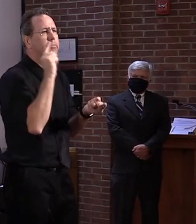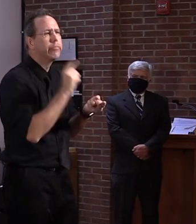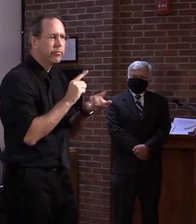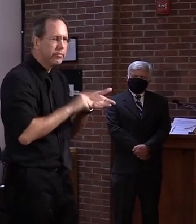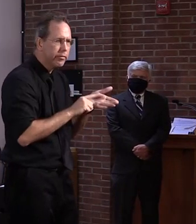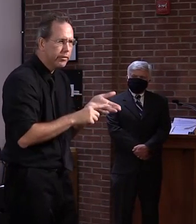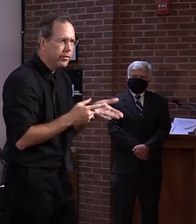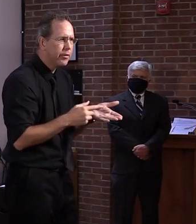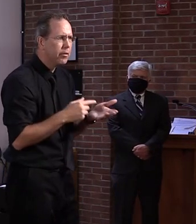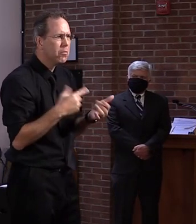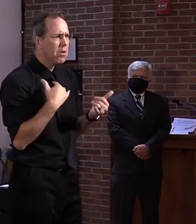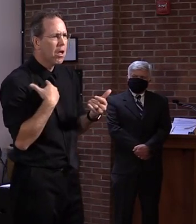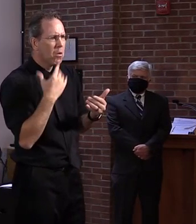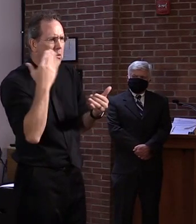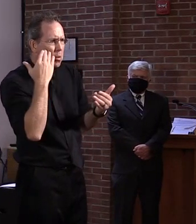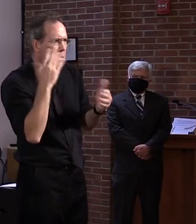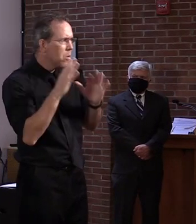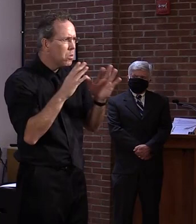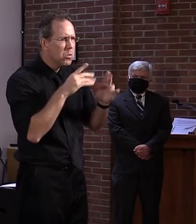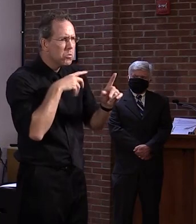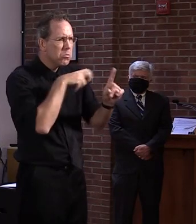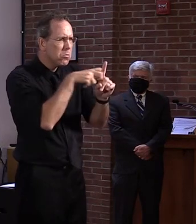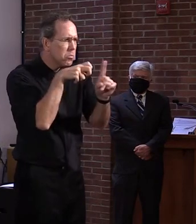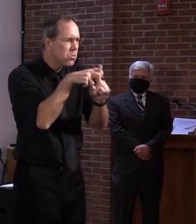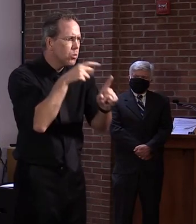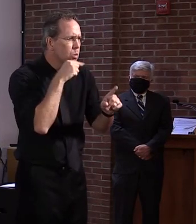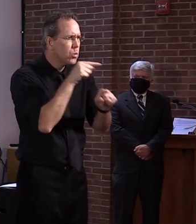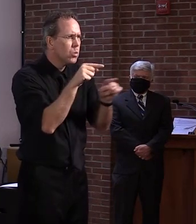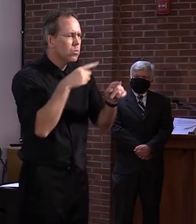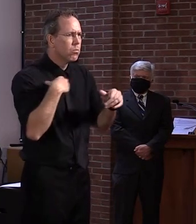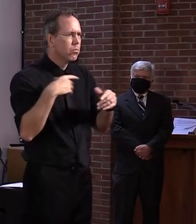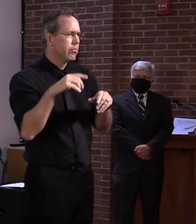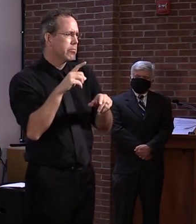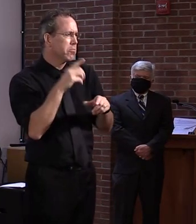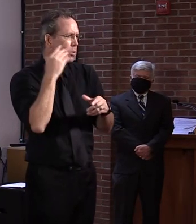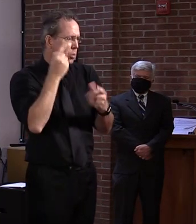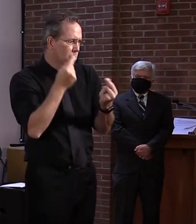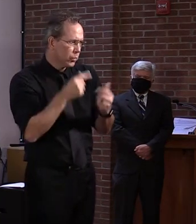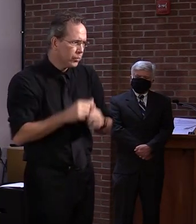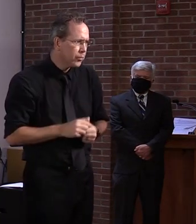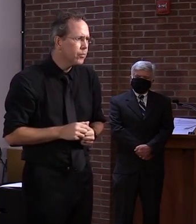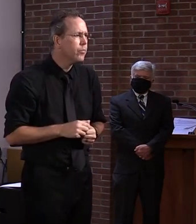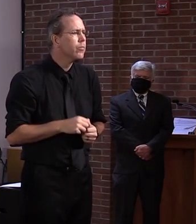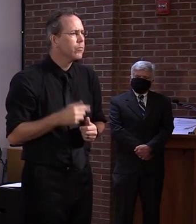are, we are out there working, um, with the trucking industry every day.